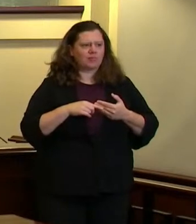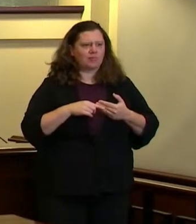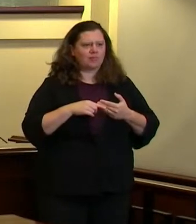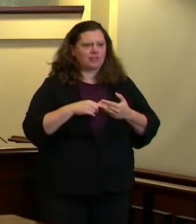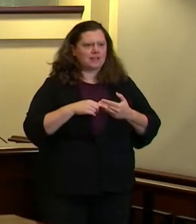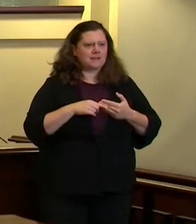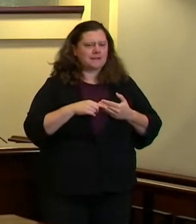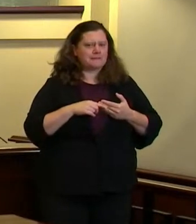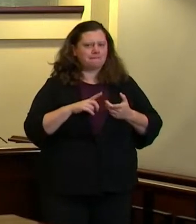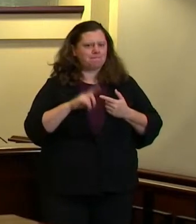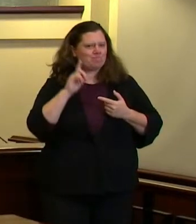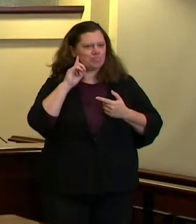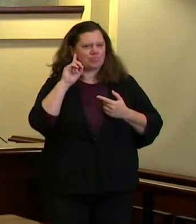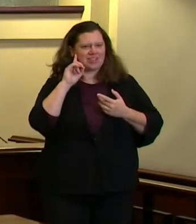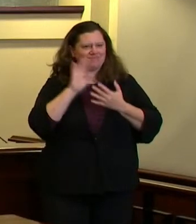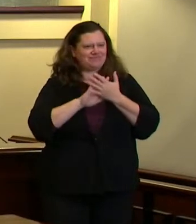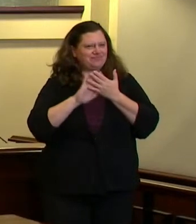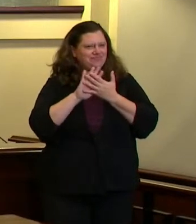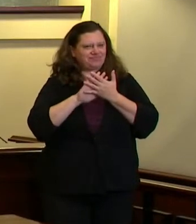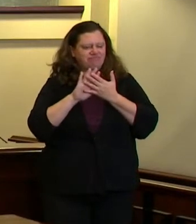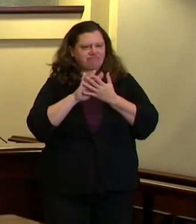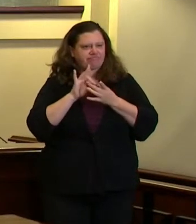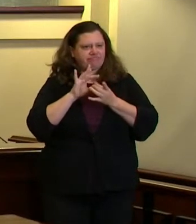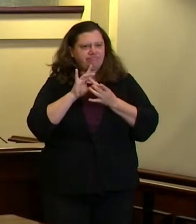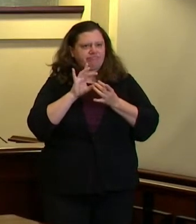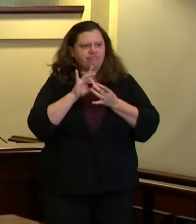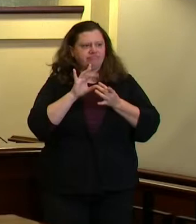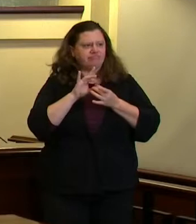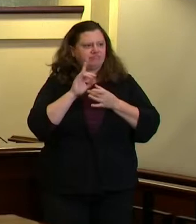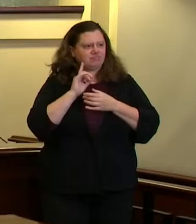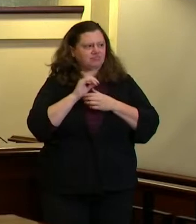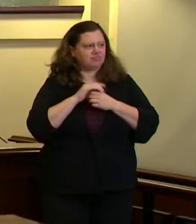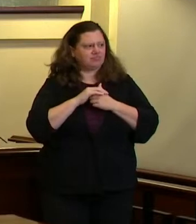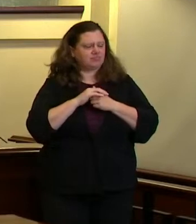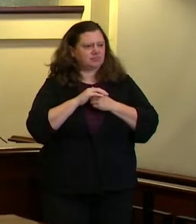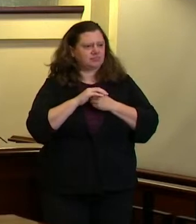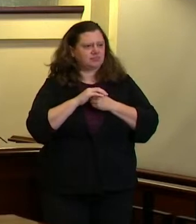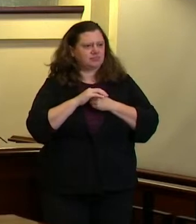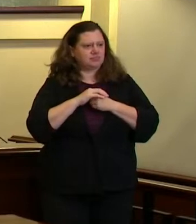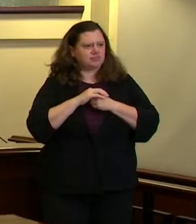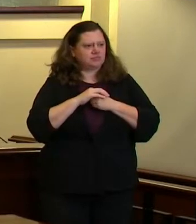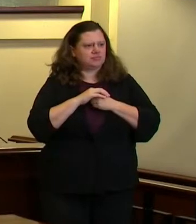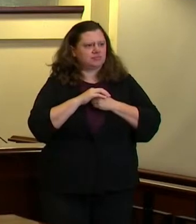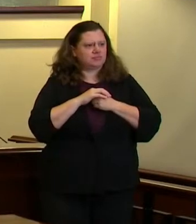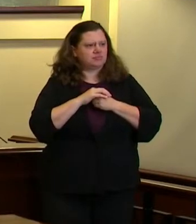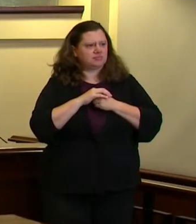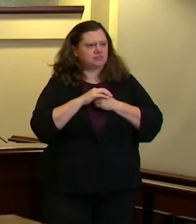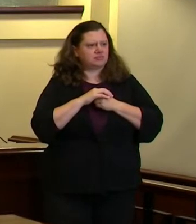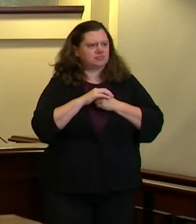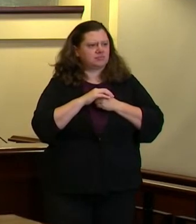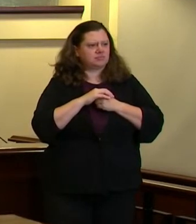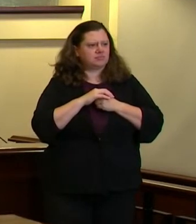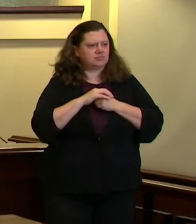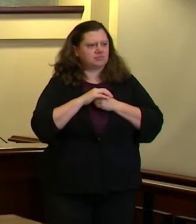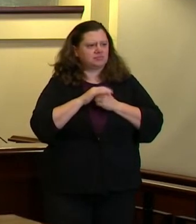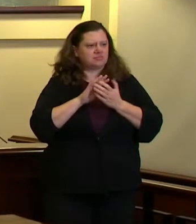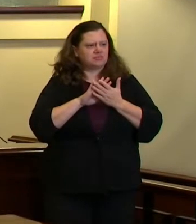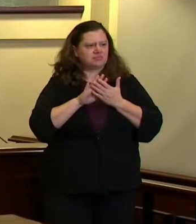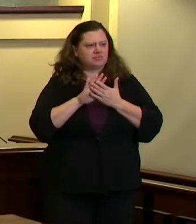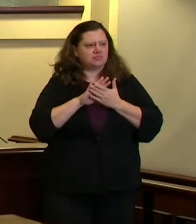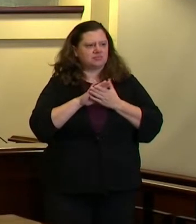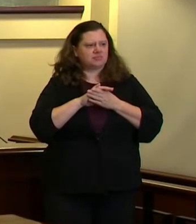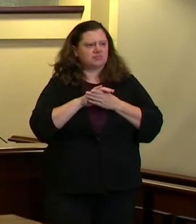and just kind of what can you tell us about what did work from them the plans that you came away from those discussions with and just what we should